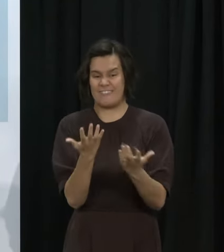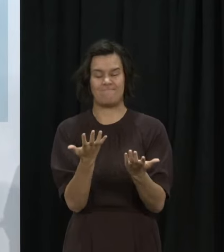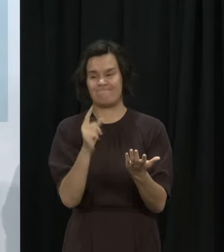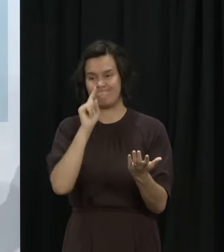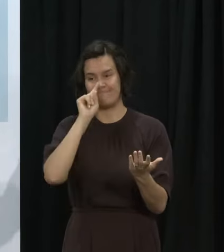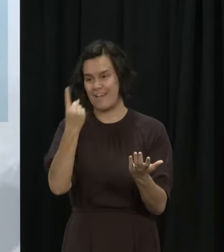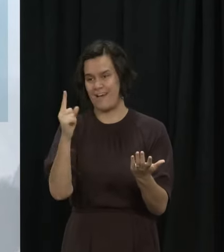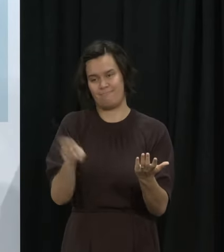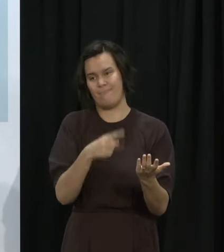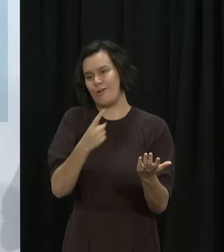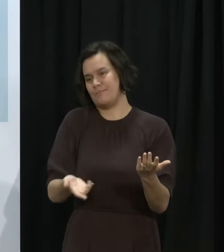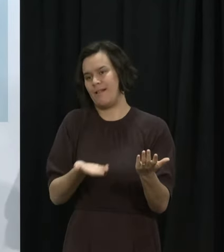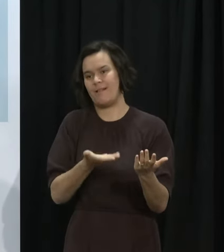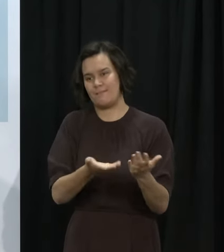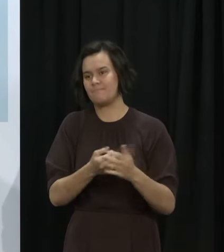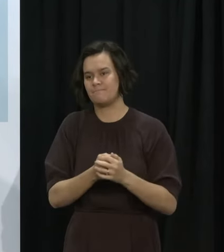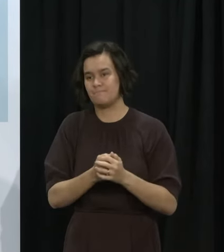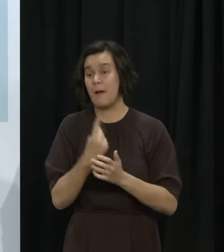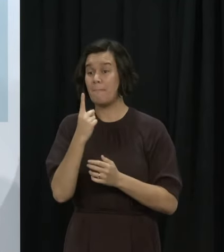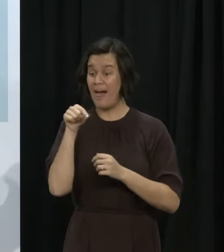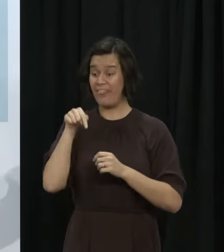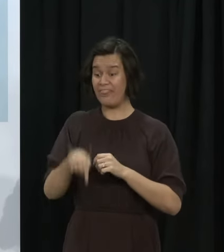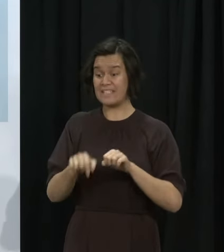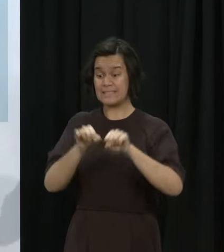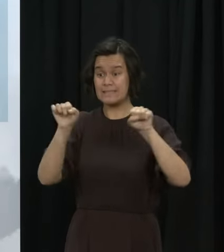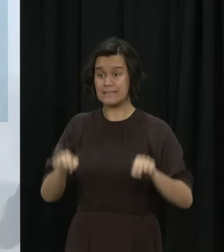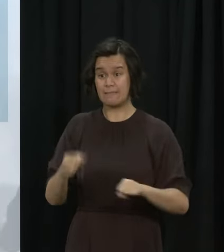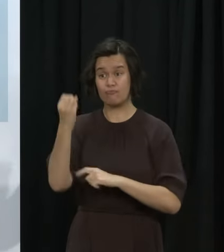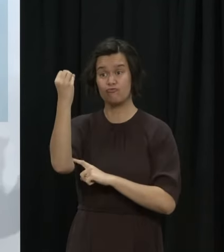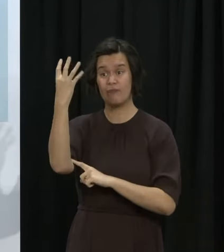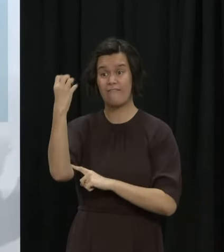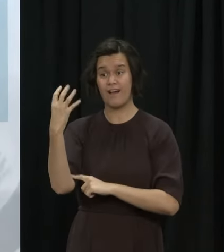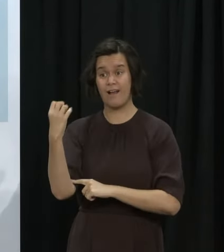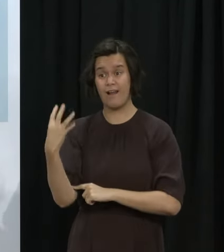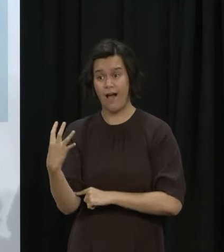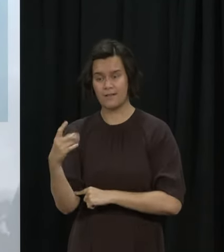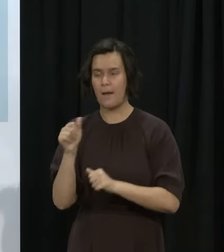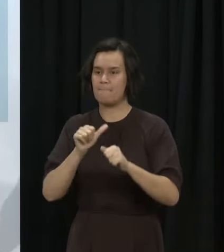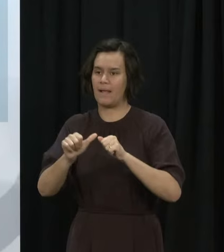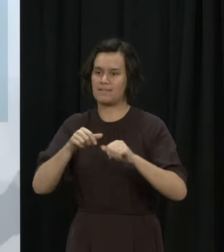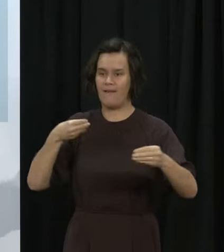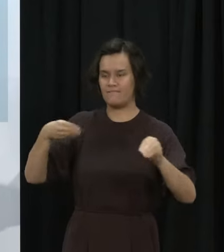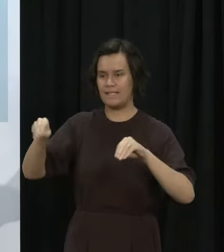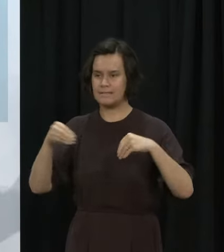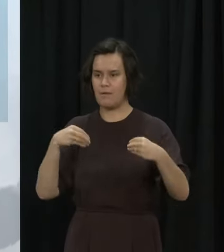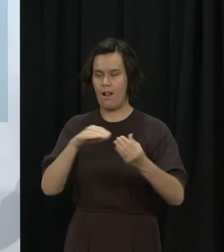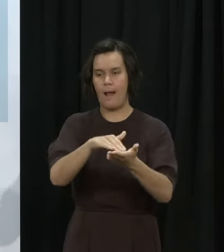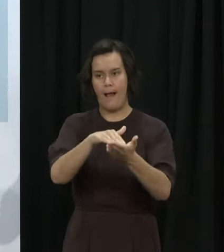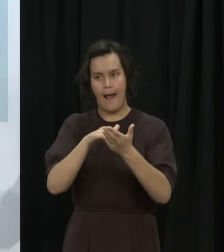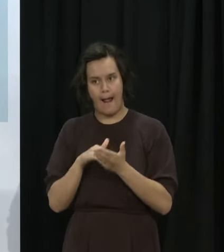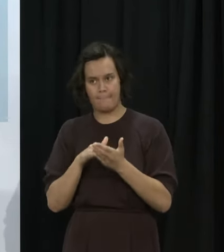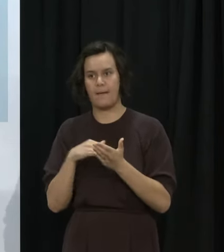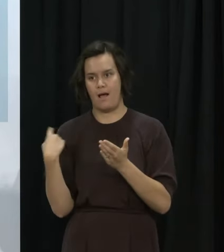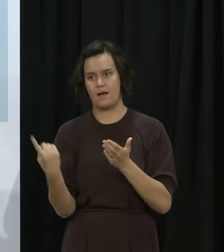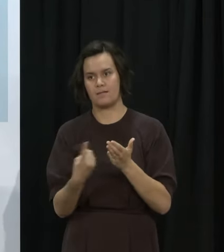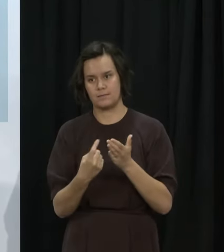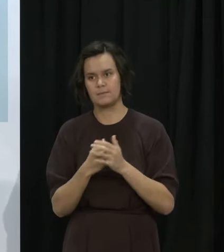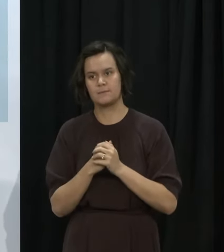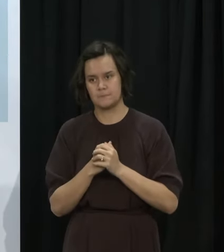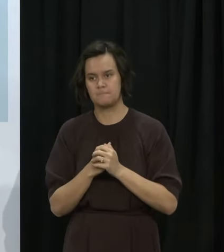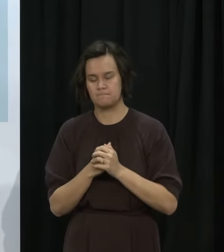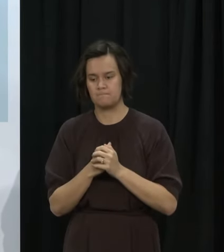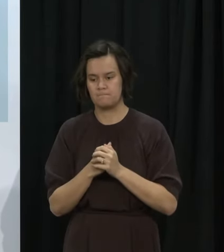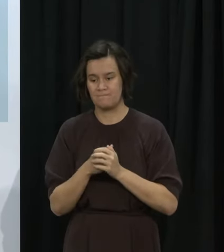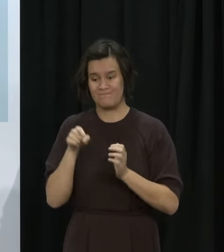certainty this afternoon is that we've got a system that's been built to adapt to new challenges and one that will go the distance. Today, we've